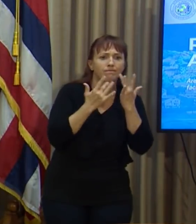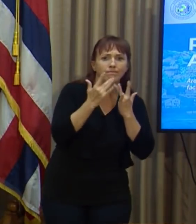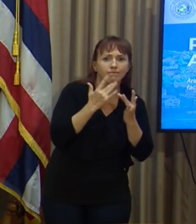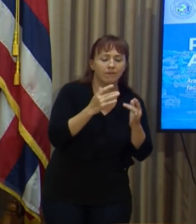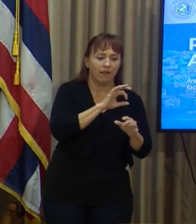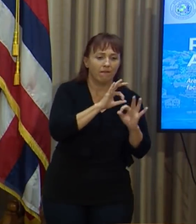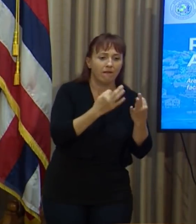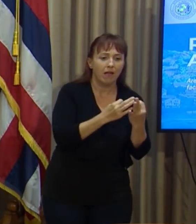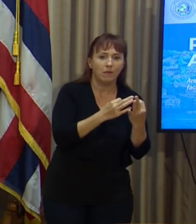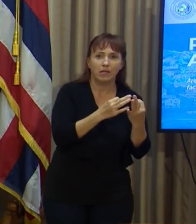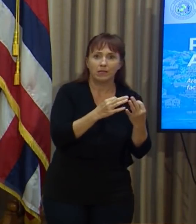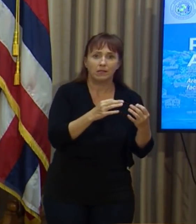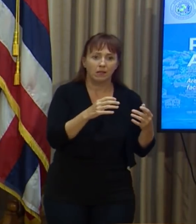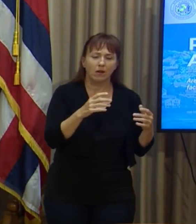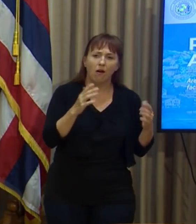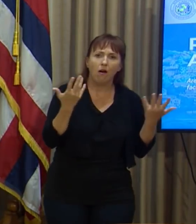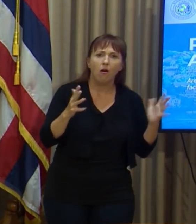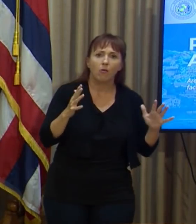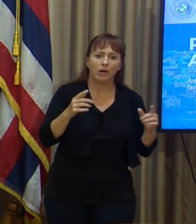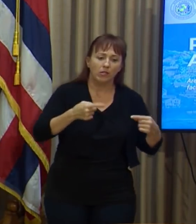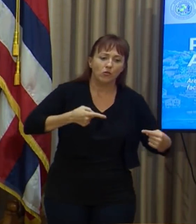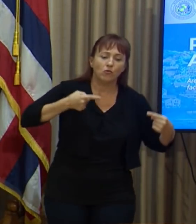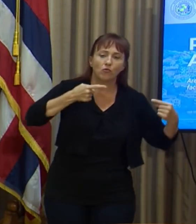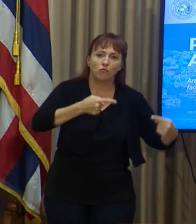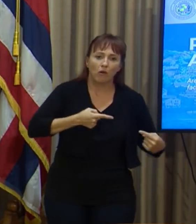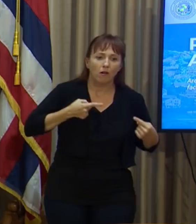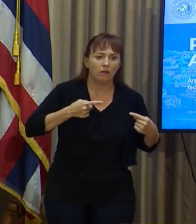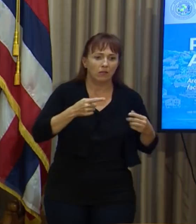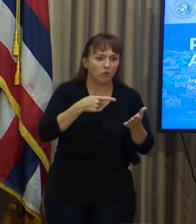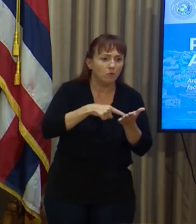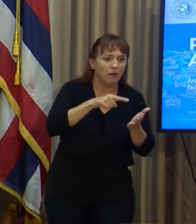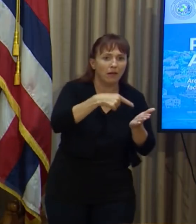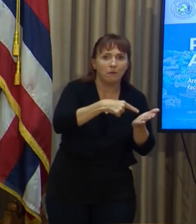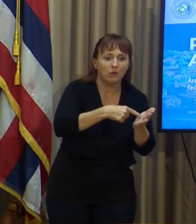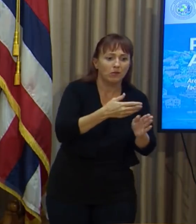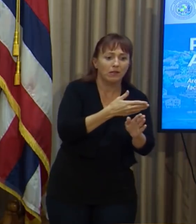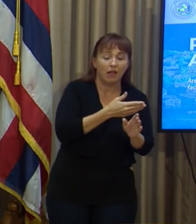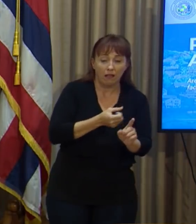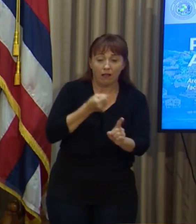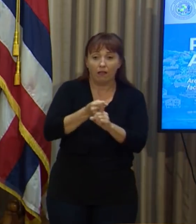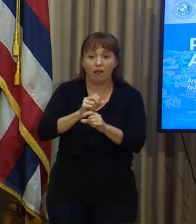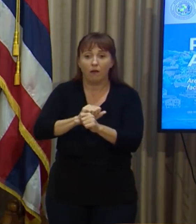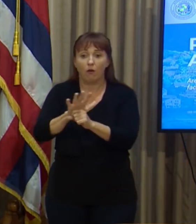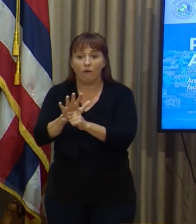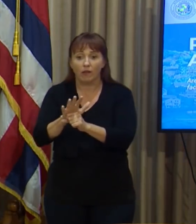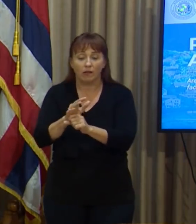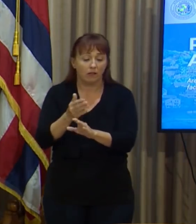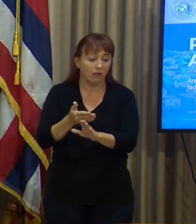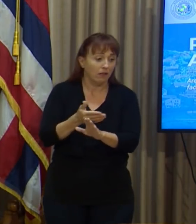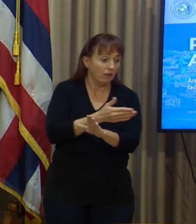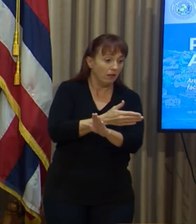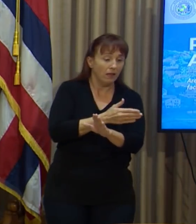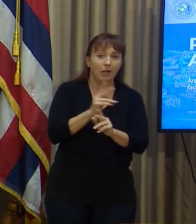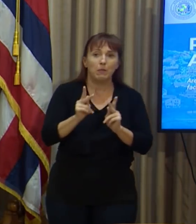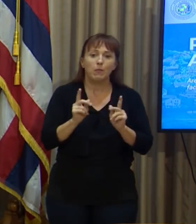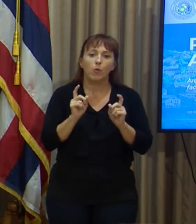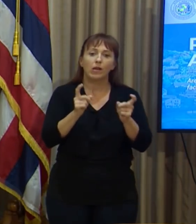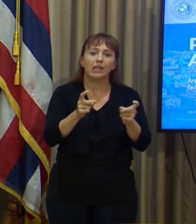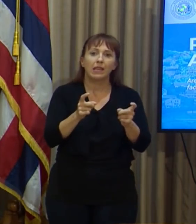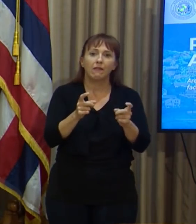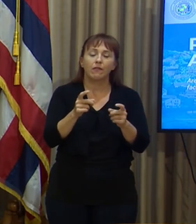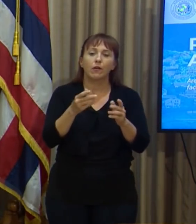families known as ALICE were already struggling to make ends meet. We have heard stories of people who traditionally give through